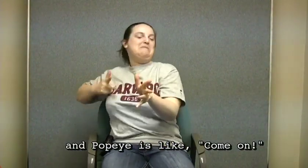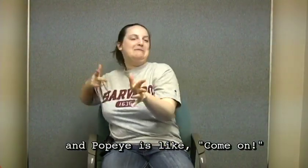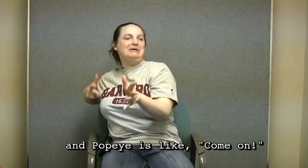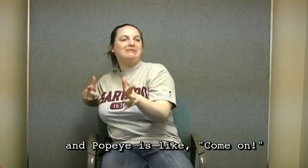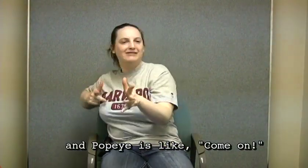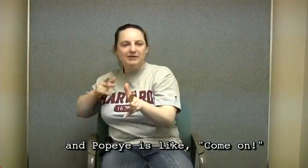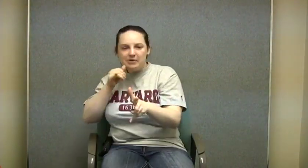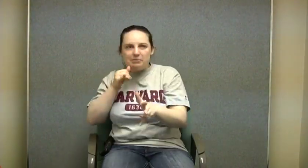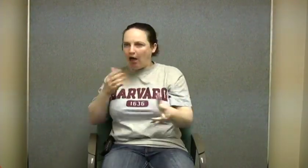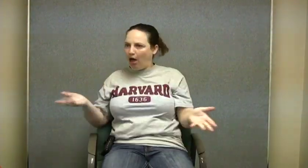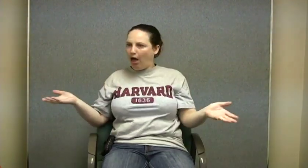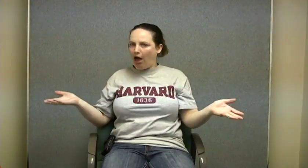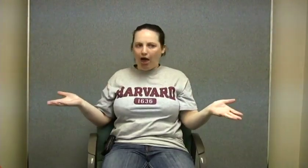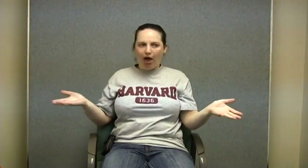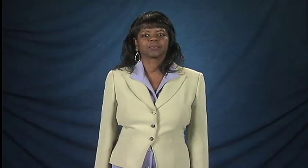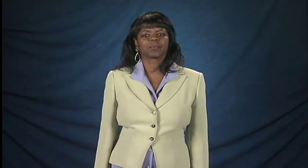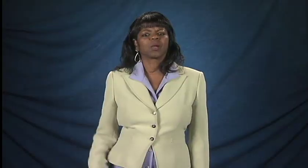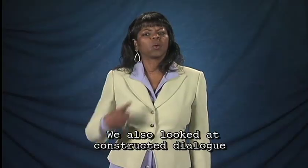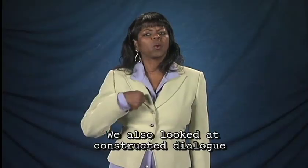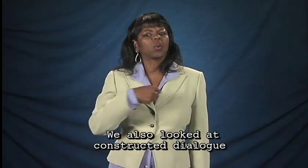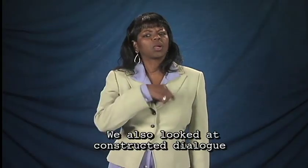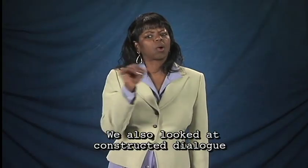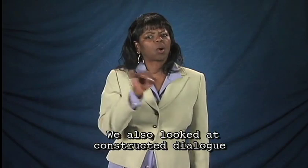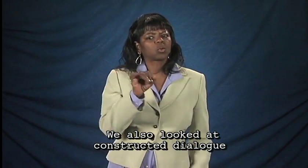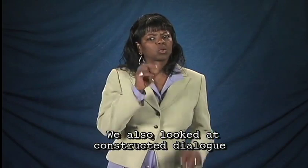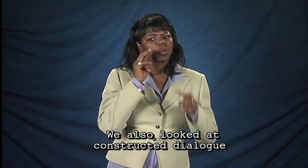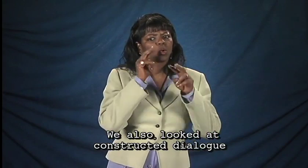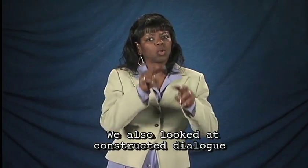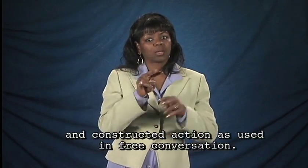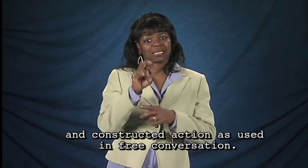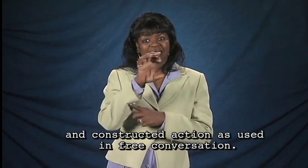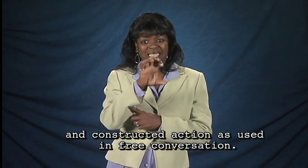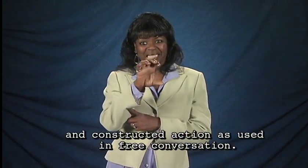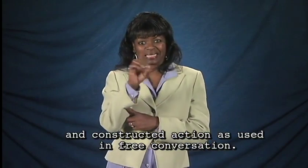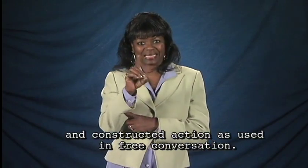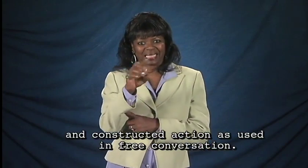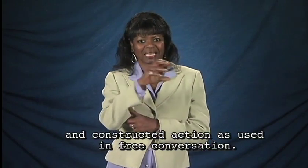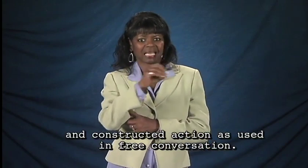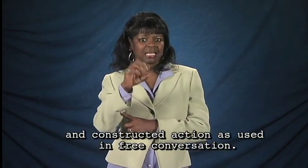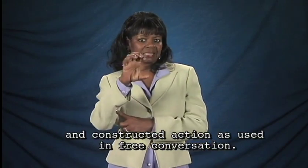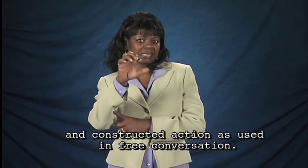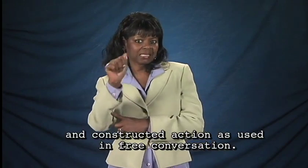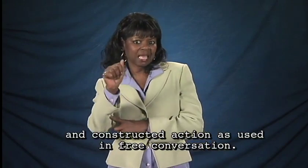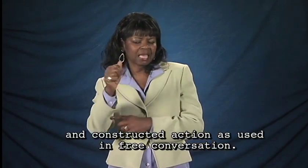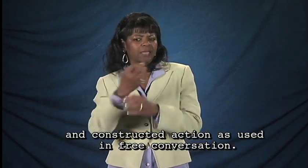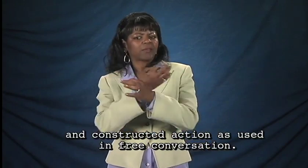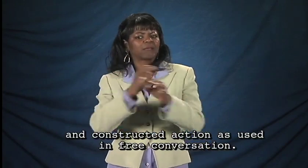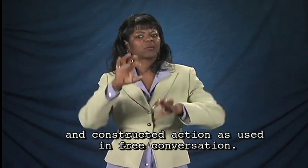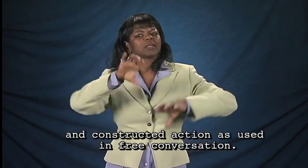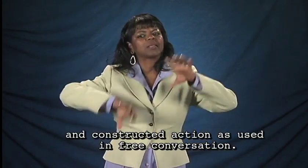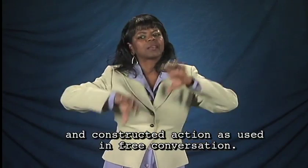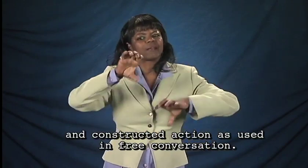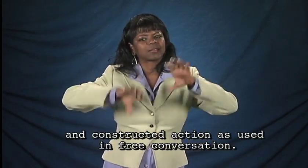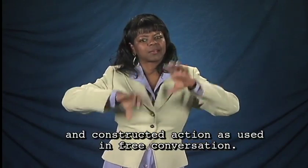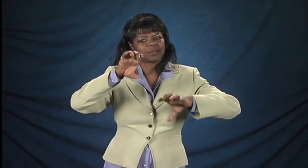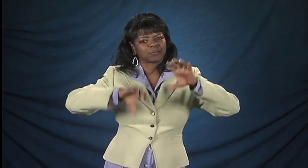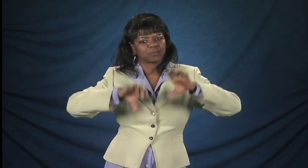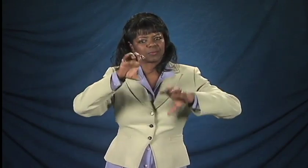is like, come on. We also looked at constructed dialogue and constructed action as used in free conversation.